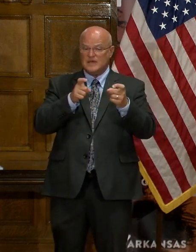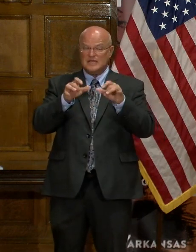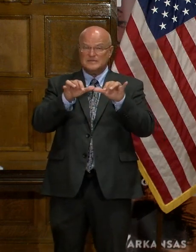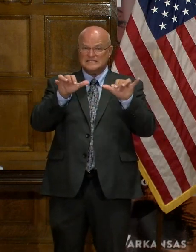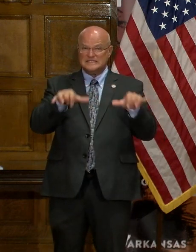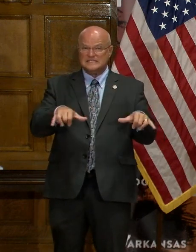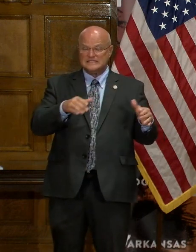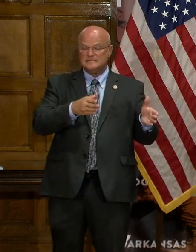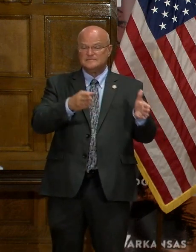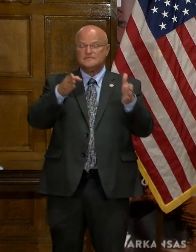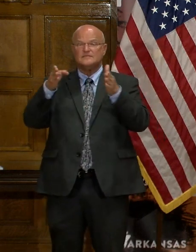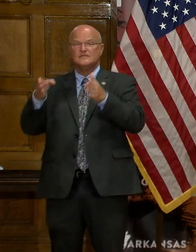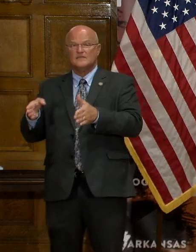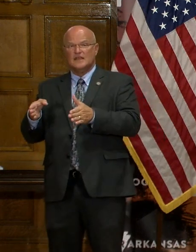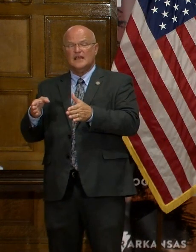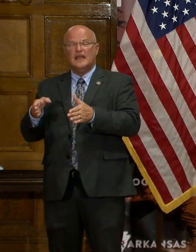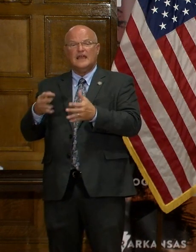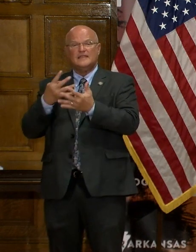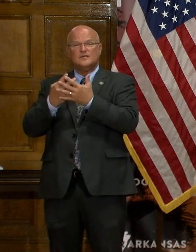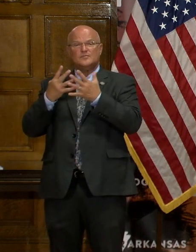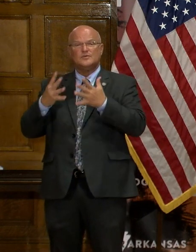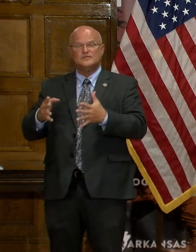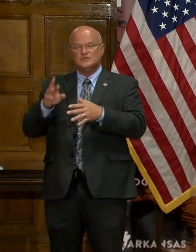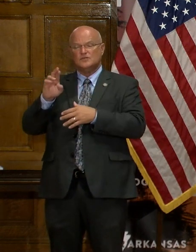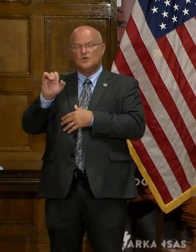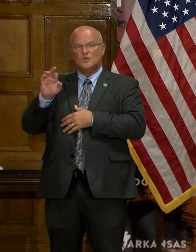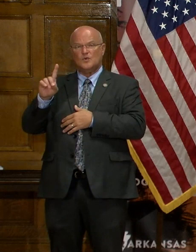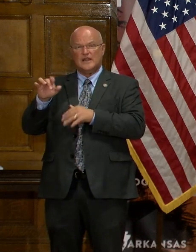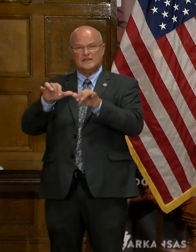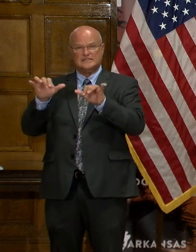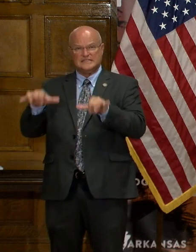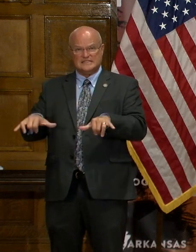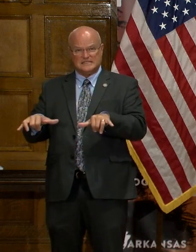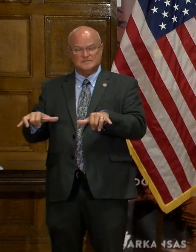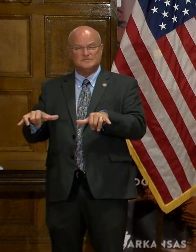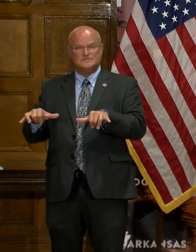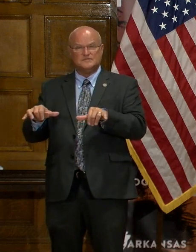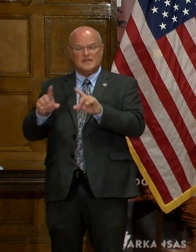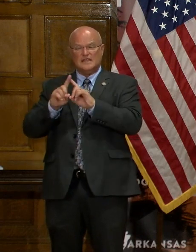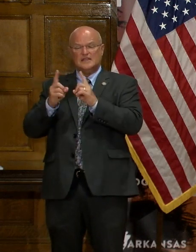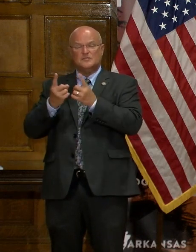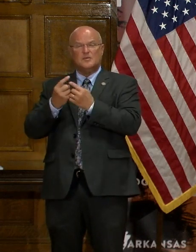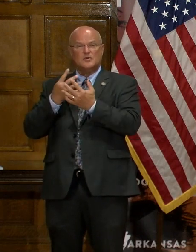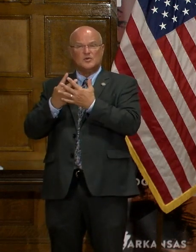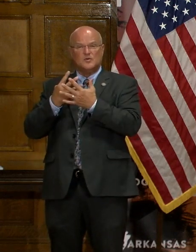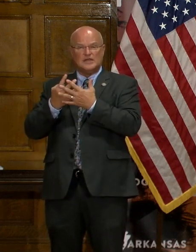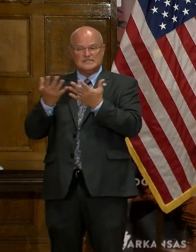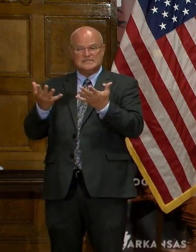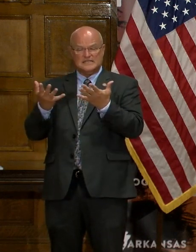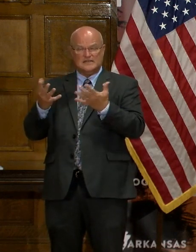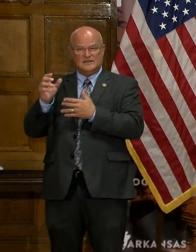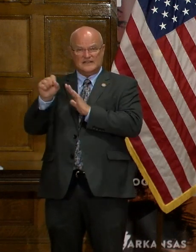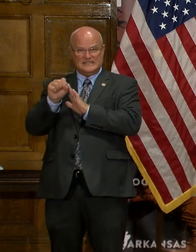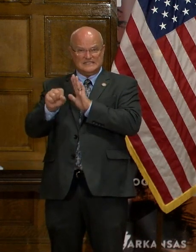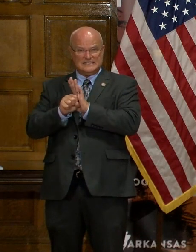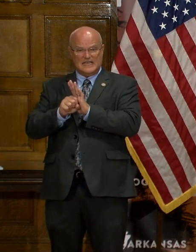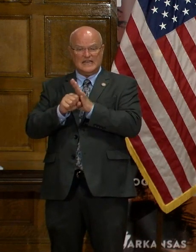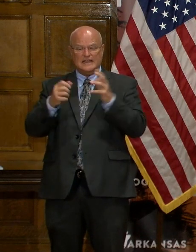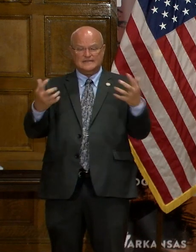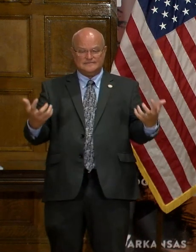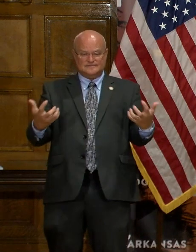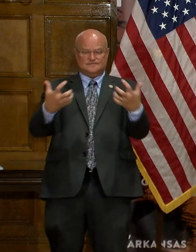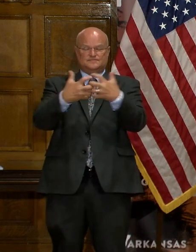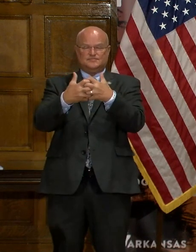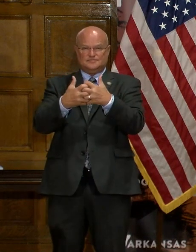system and the offender record system utilized by the Department of Corrections here in the state of Arkansas. This interface will allow us